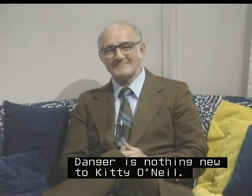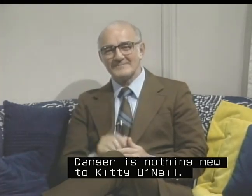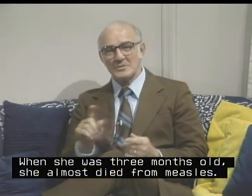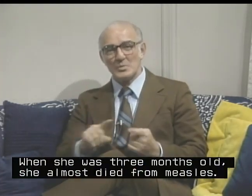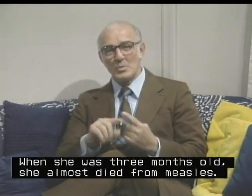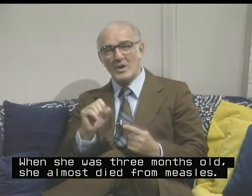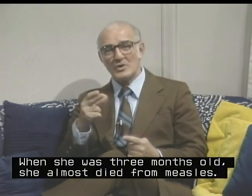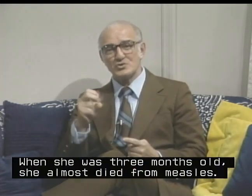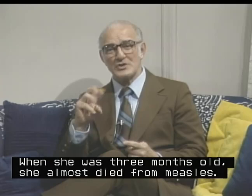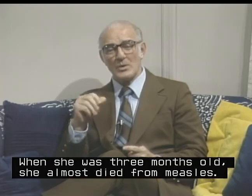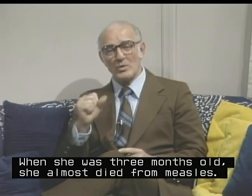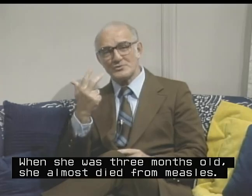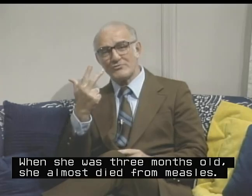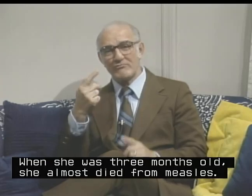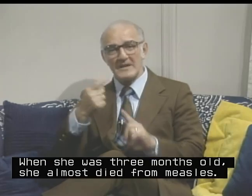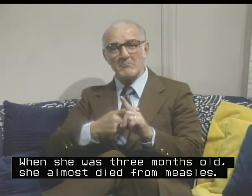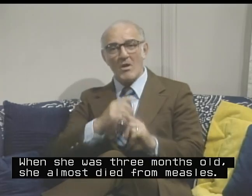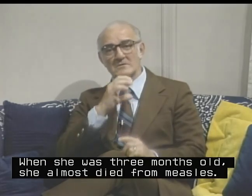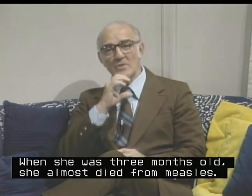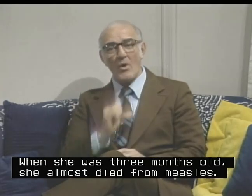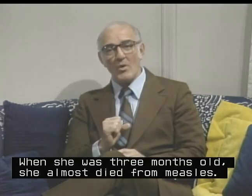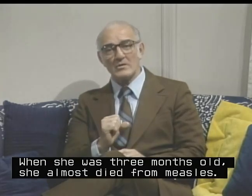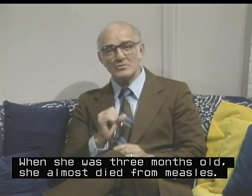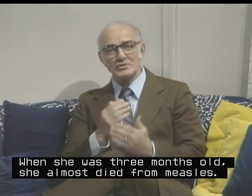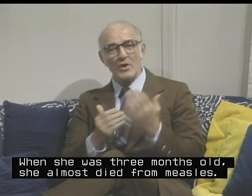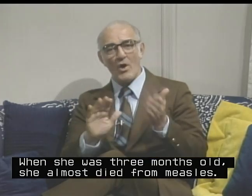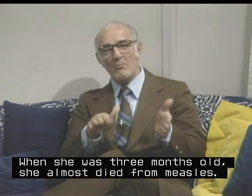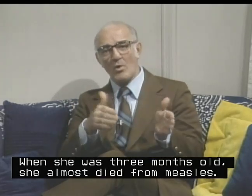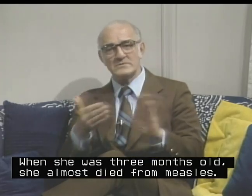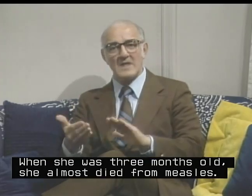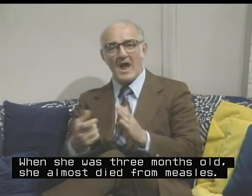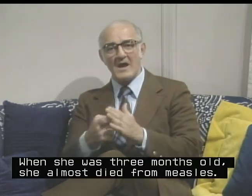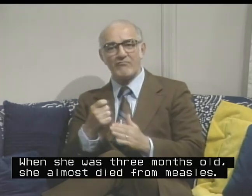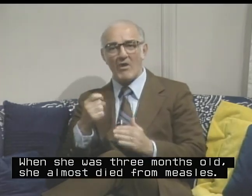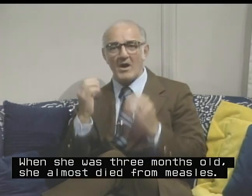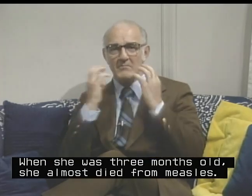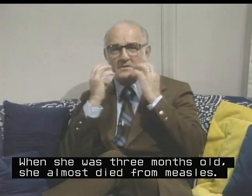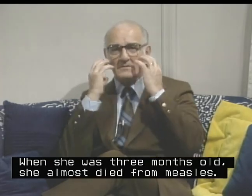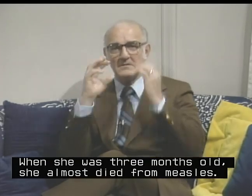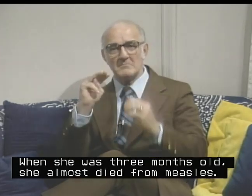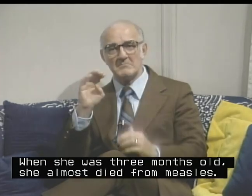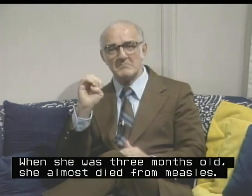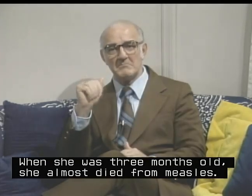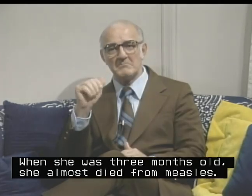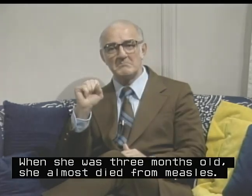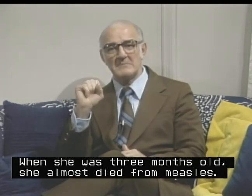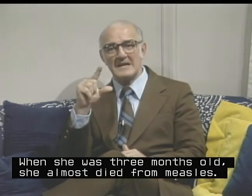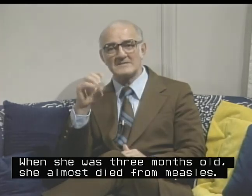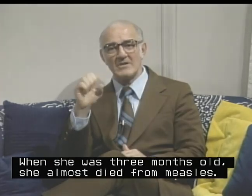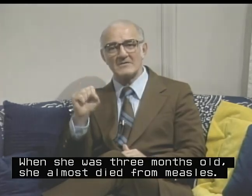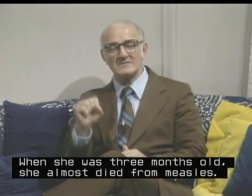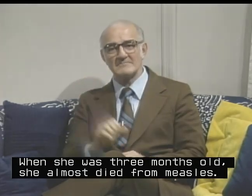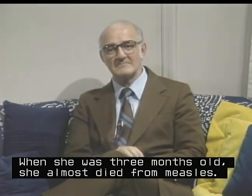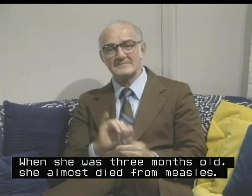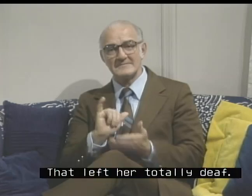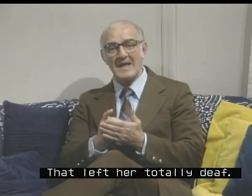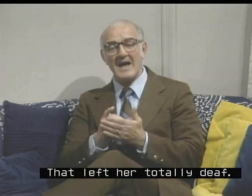When she was three months old, she almost died from measles. Got